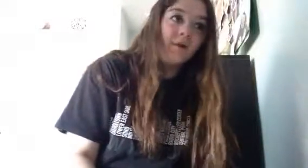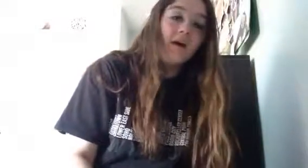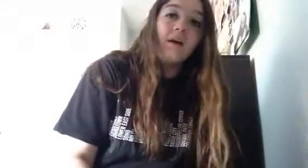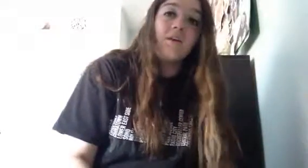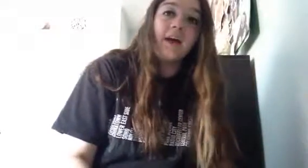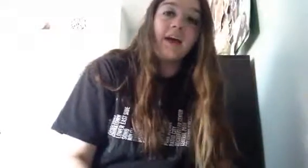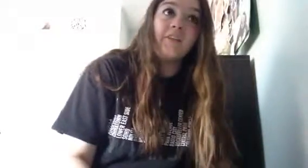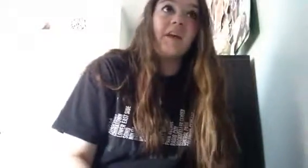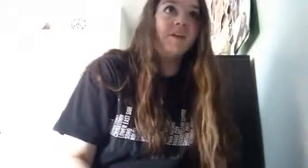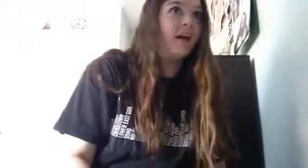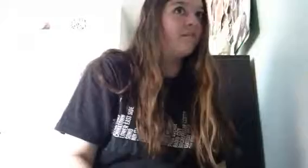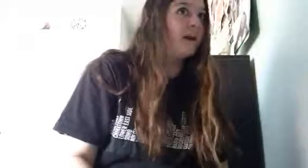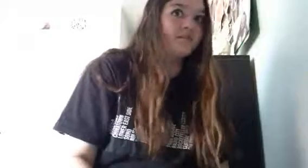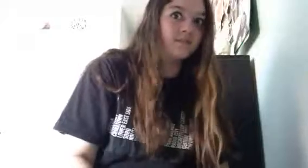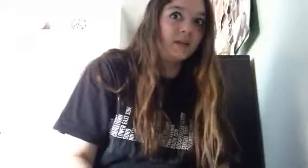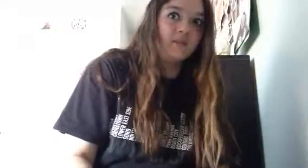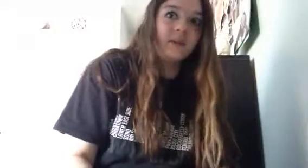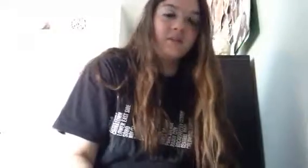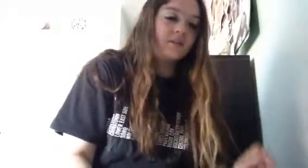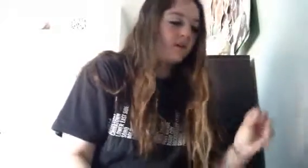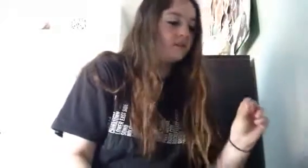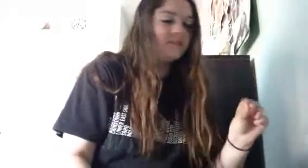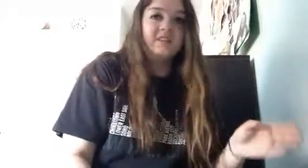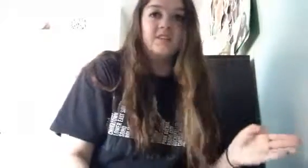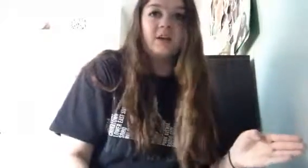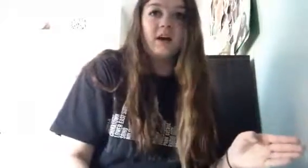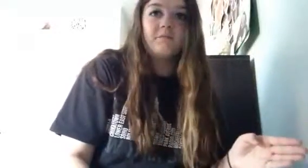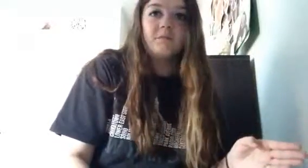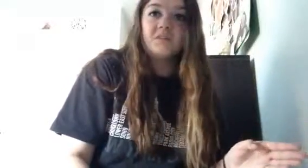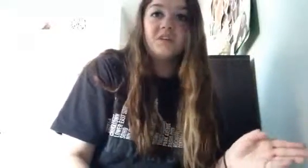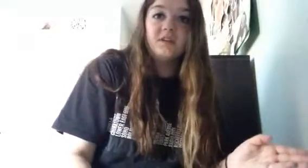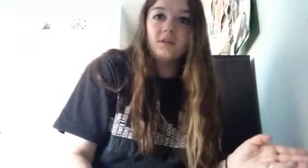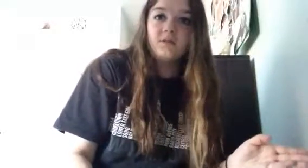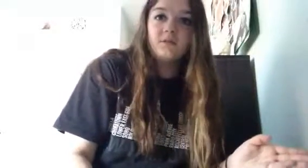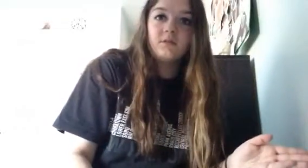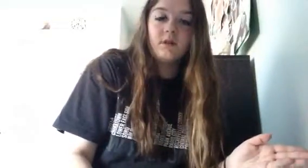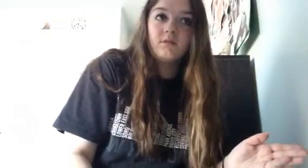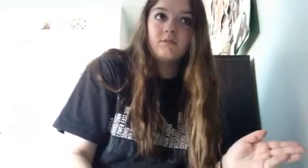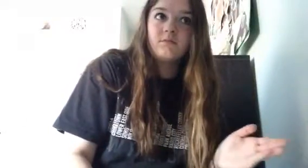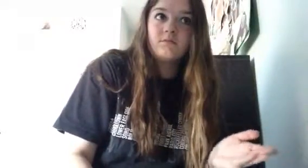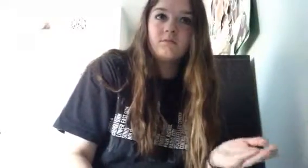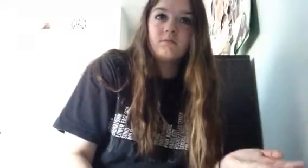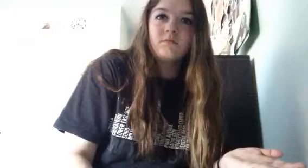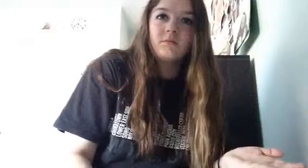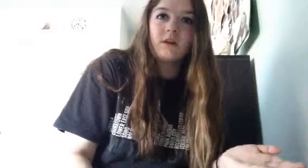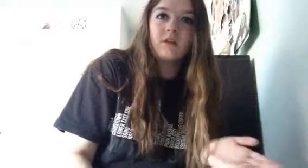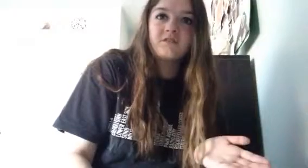like they could have passed me like six times but they didn't so they honestly